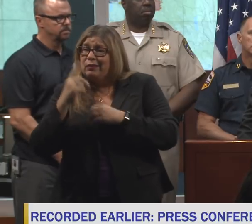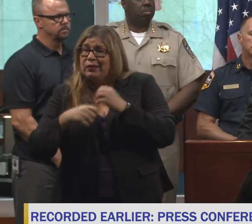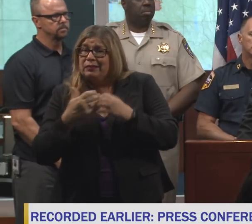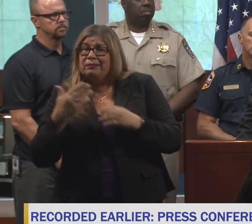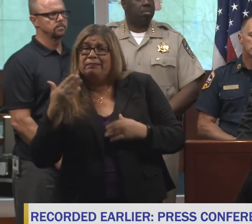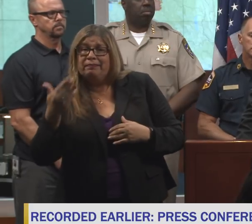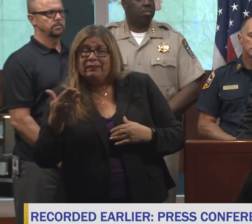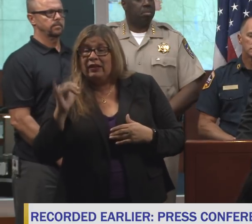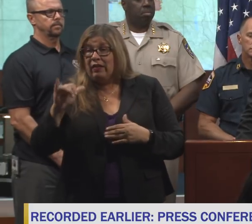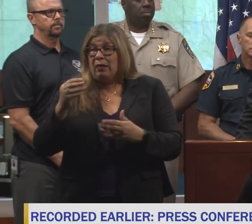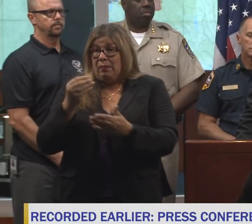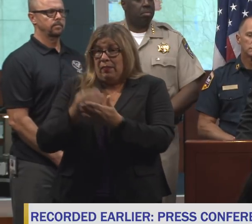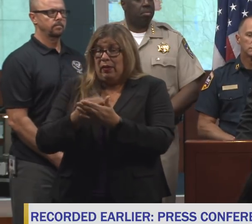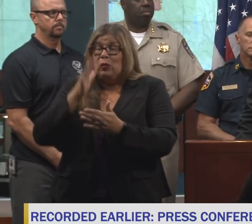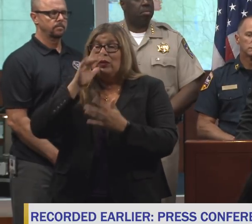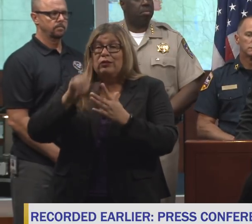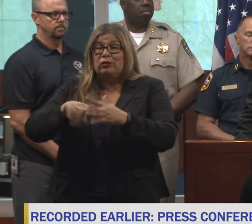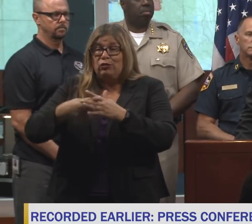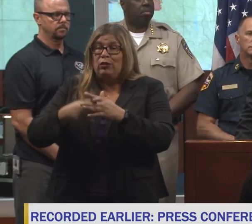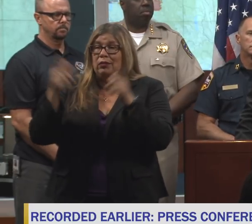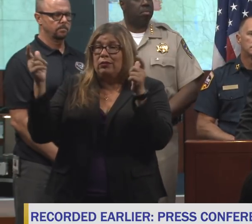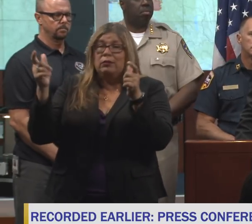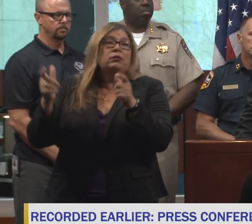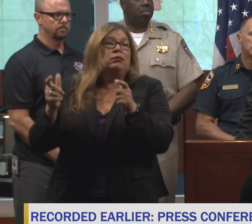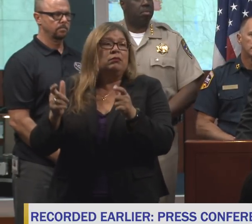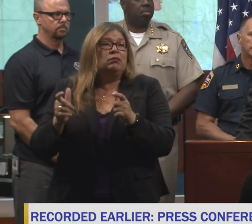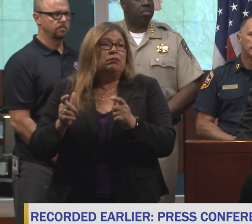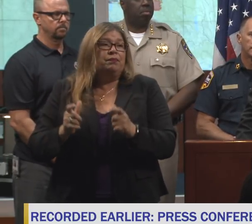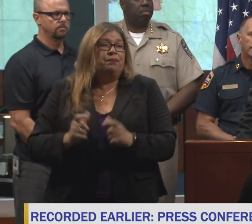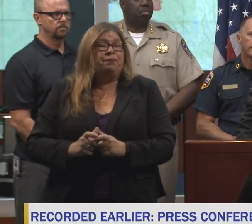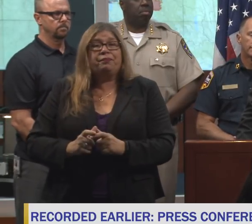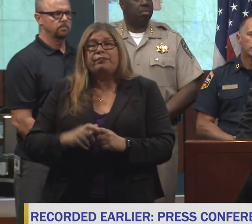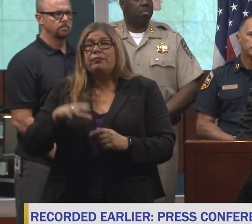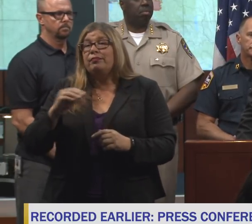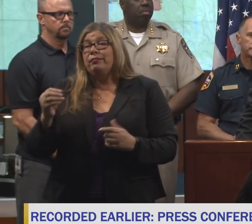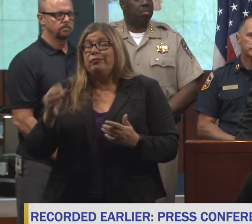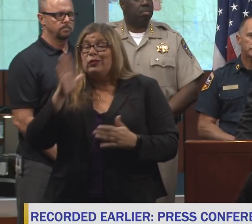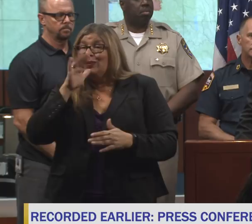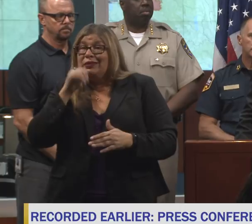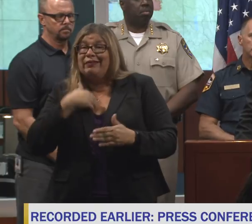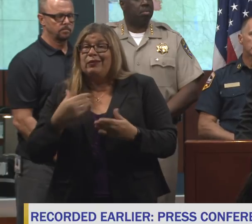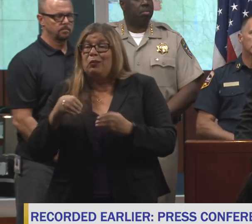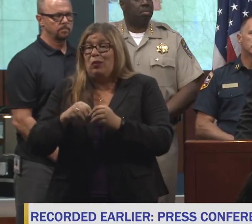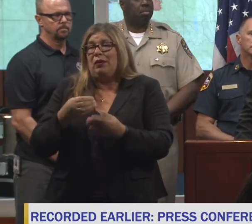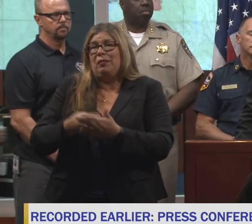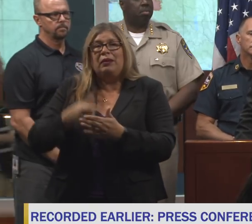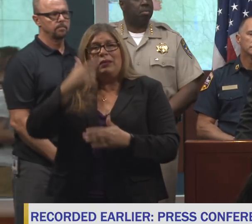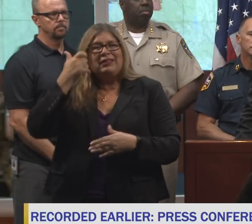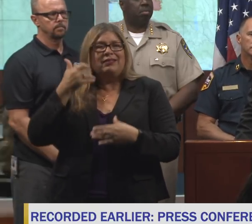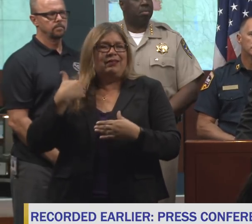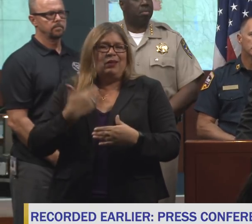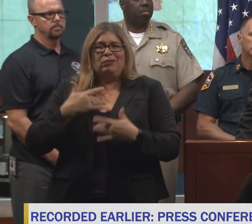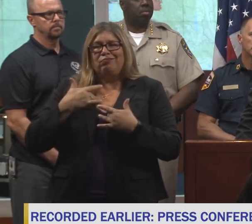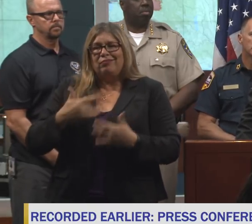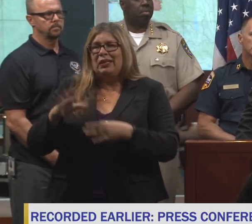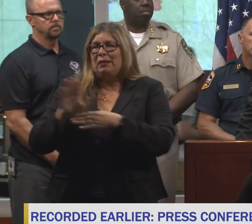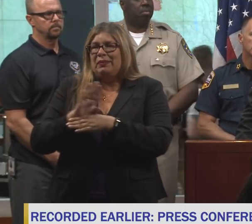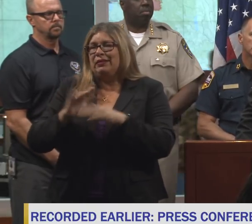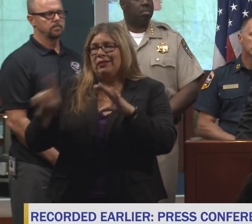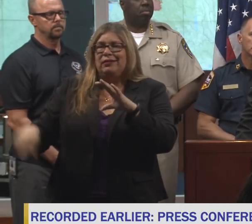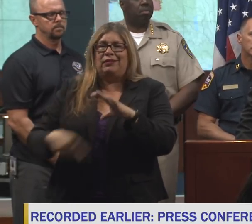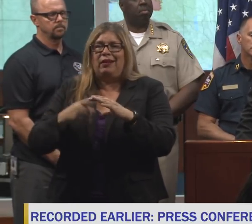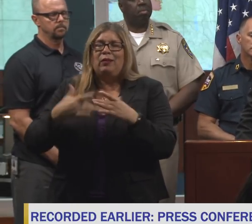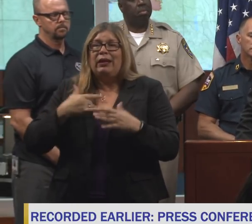that money will begin to diminish and not materialize because of the business cycle that will have the